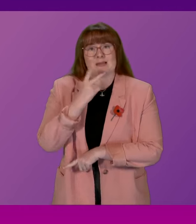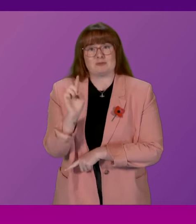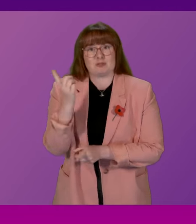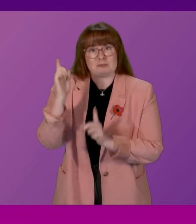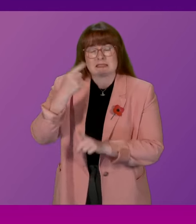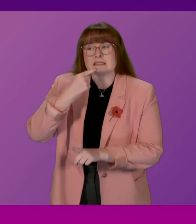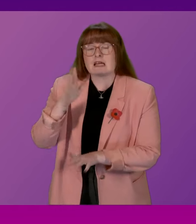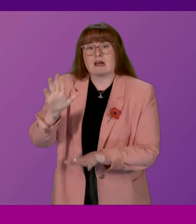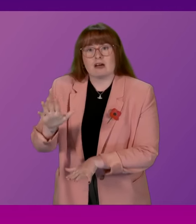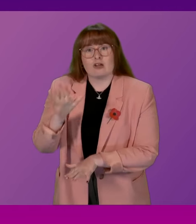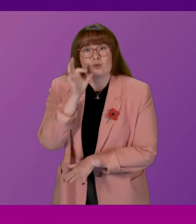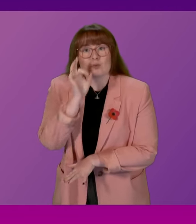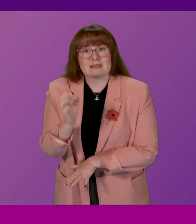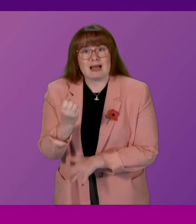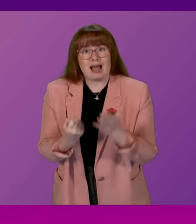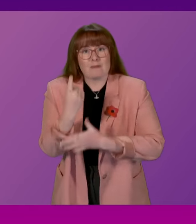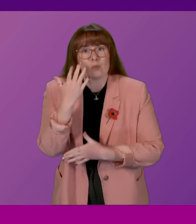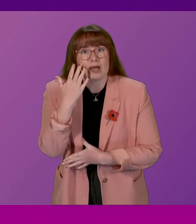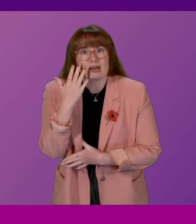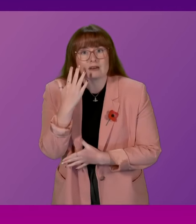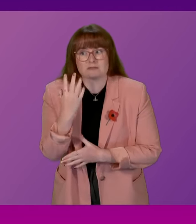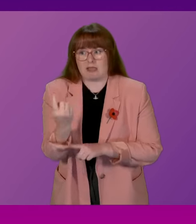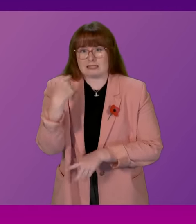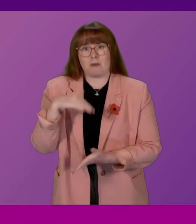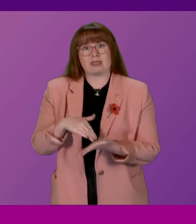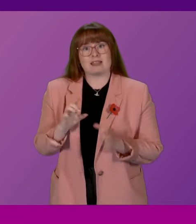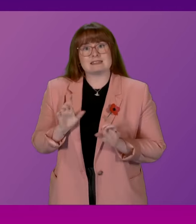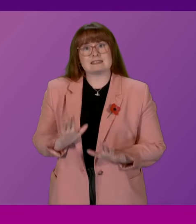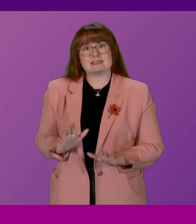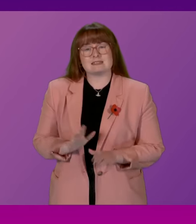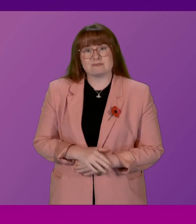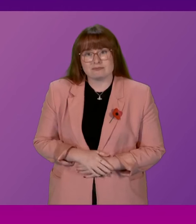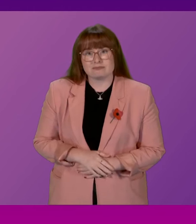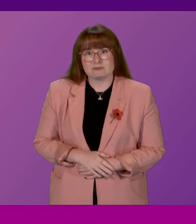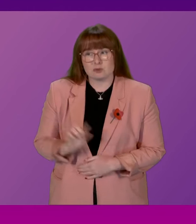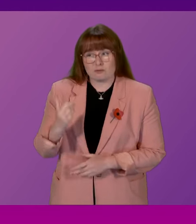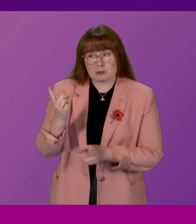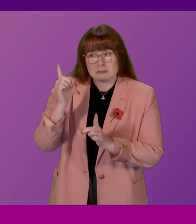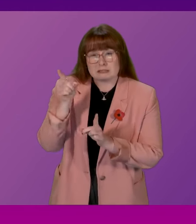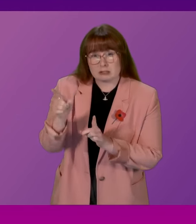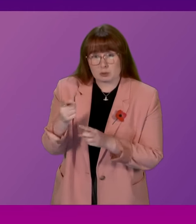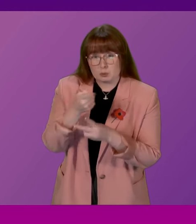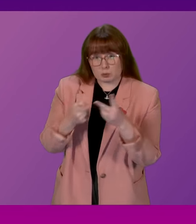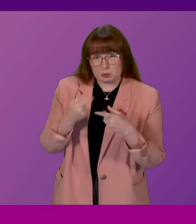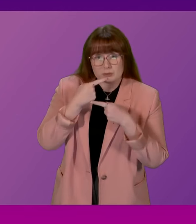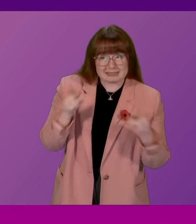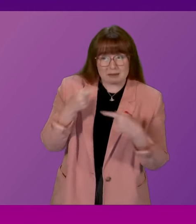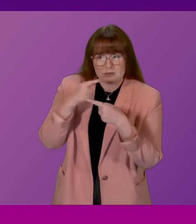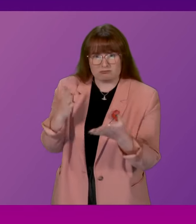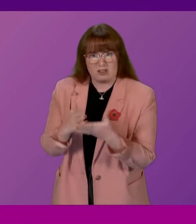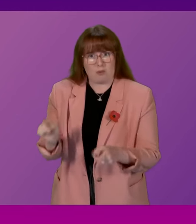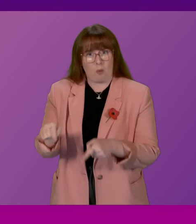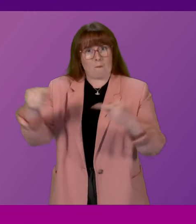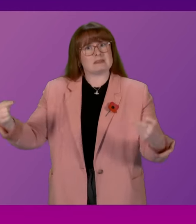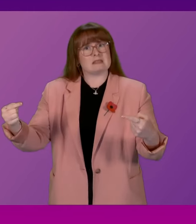claimed the request was made just over a month ago. First Minister, those two statements are clearly contradictory.